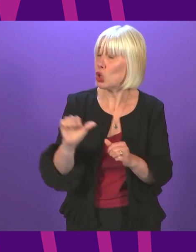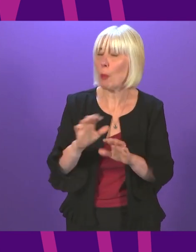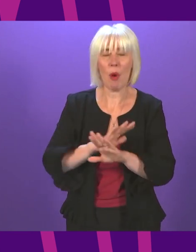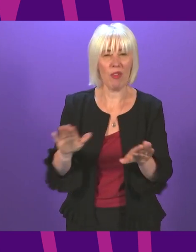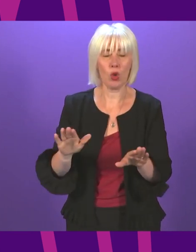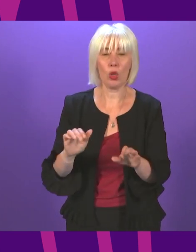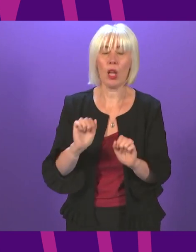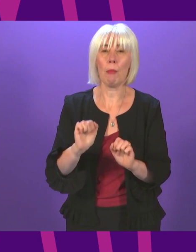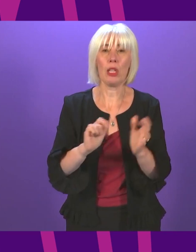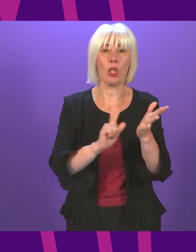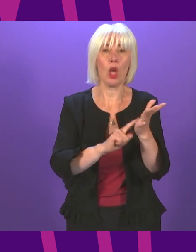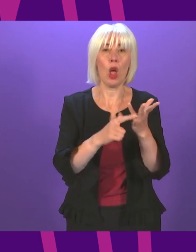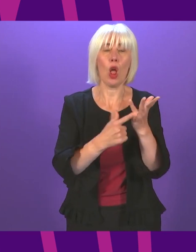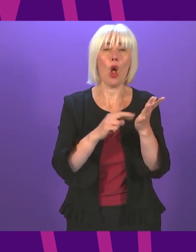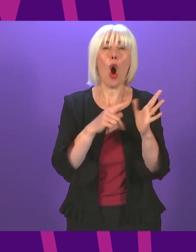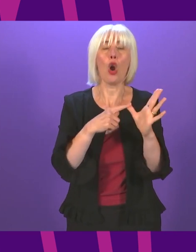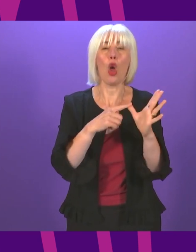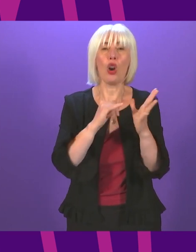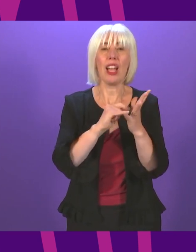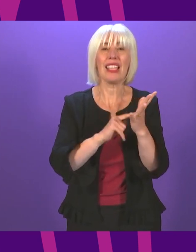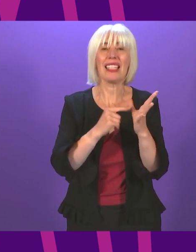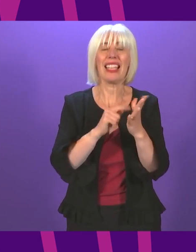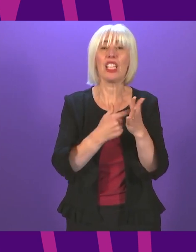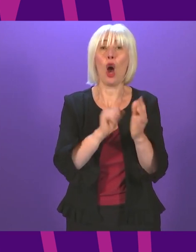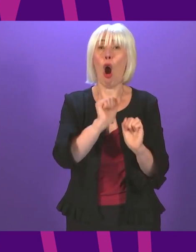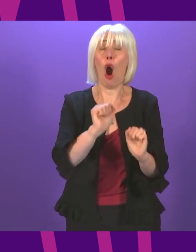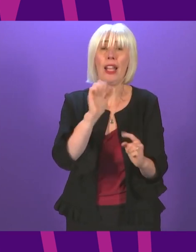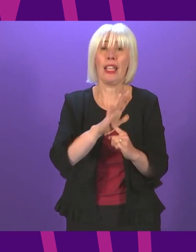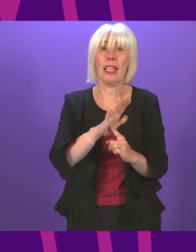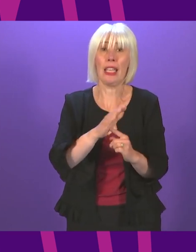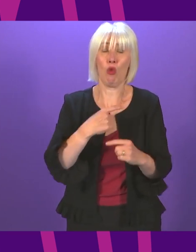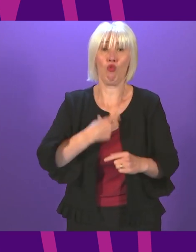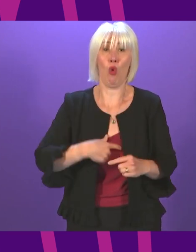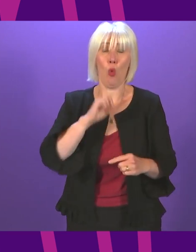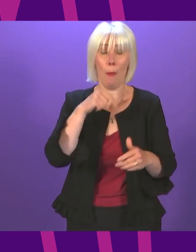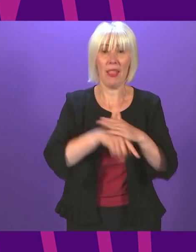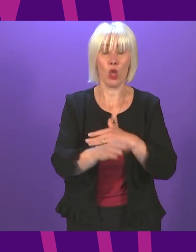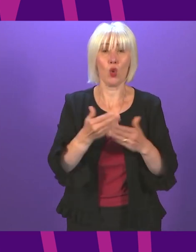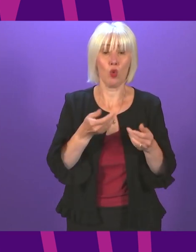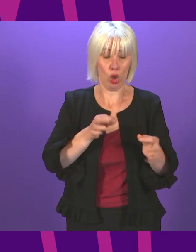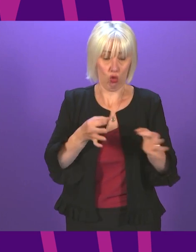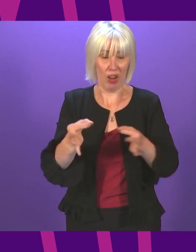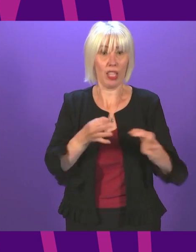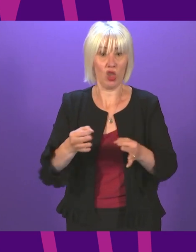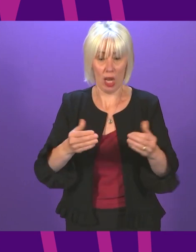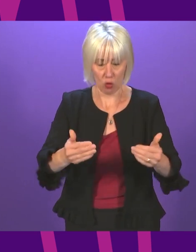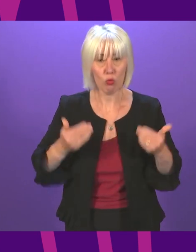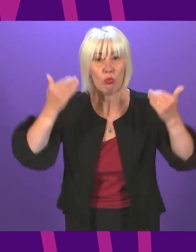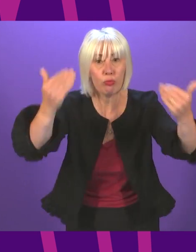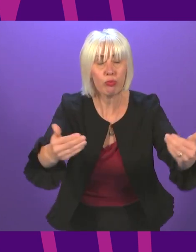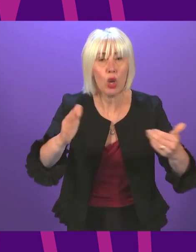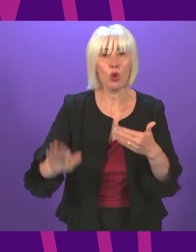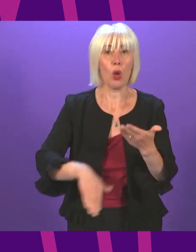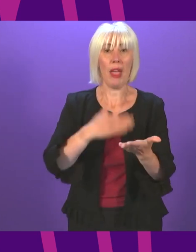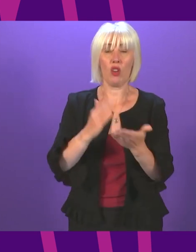Slater subject to parliamentary approval later on we will a key role to play in this driving a new green industrial strategy so that we do meet